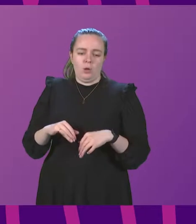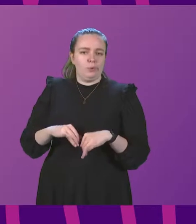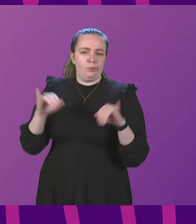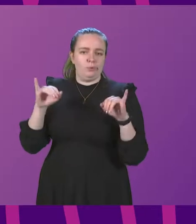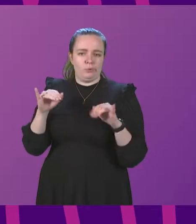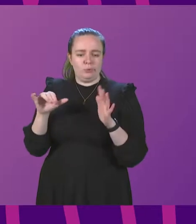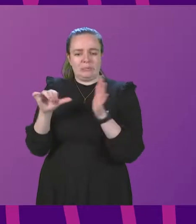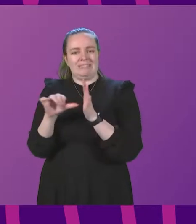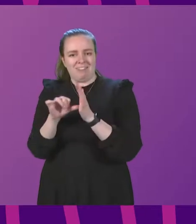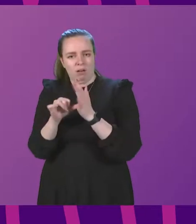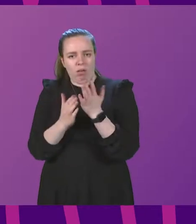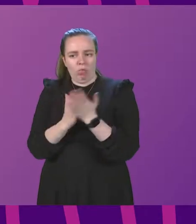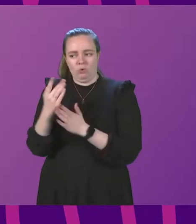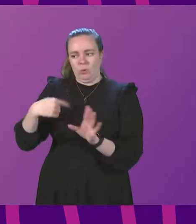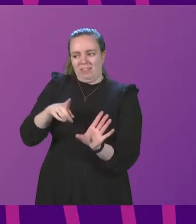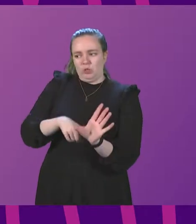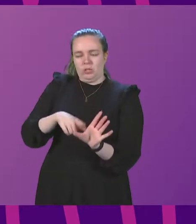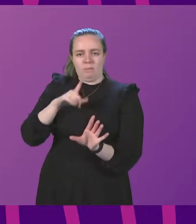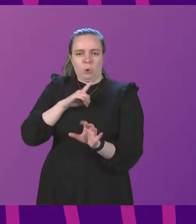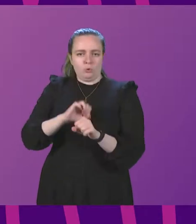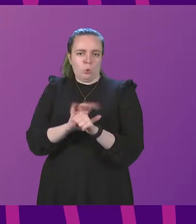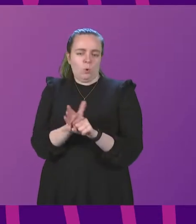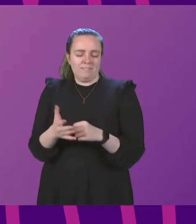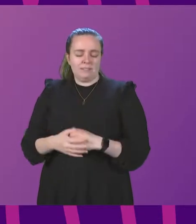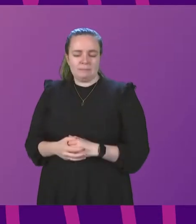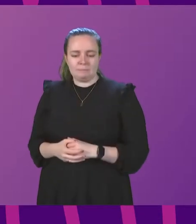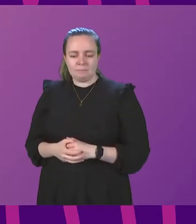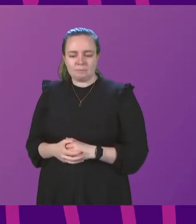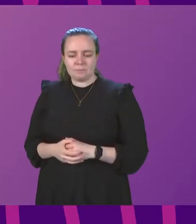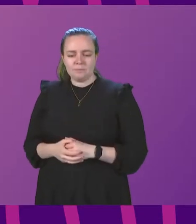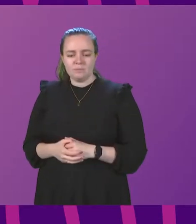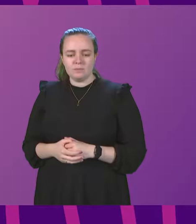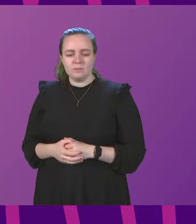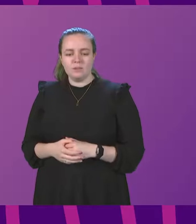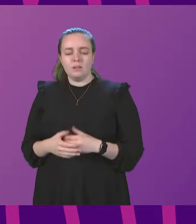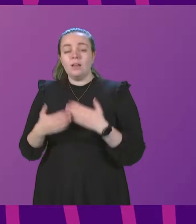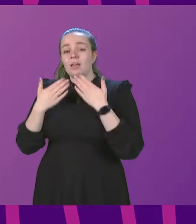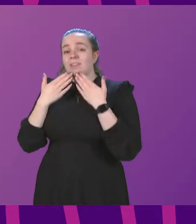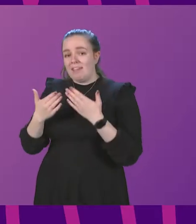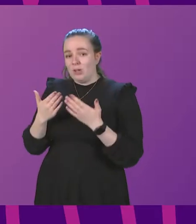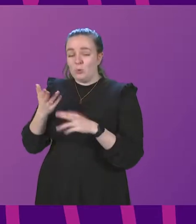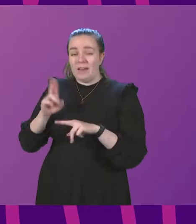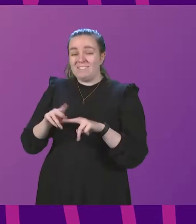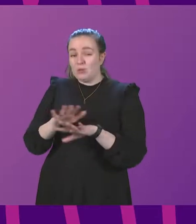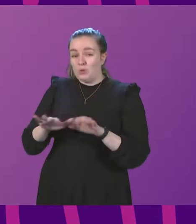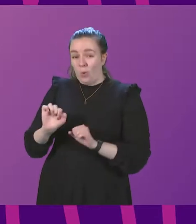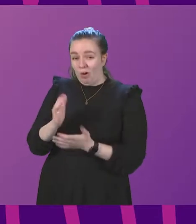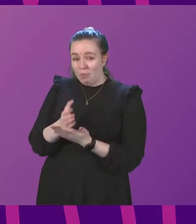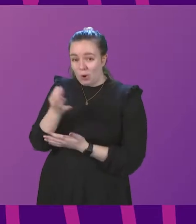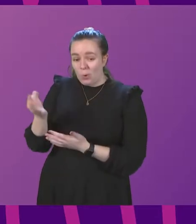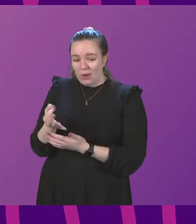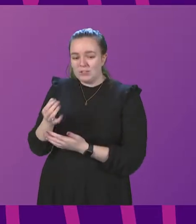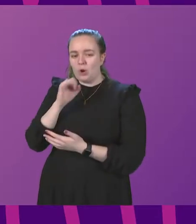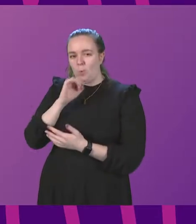particularly difficult times during this year because of Covid. Thank you, Cabinet Secretary. am sure if that was not his question, Mr Doris will be writing to you